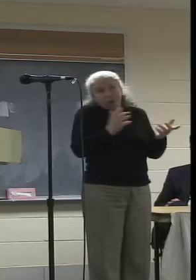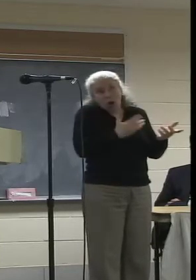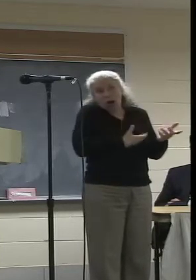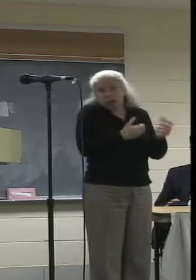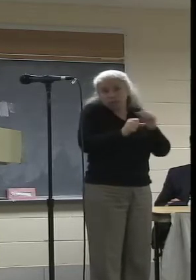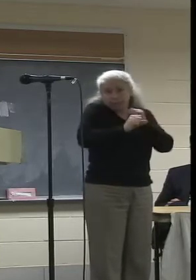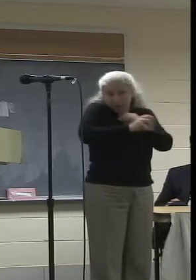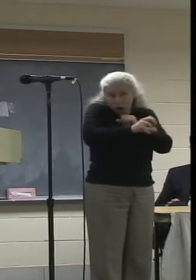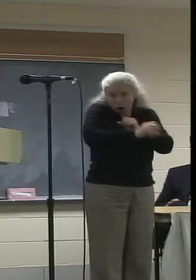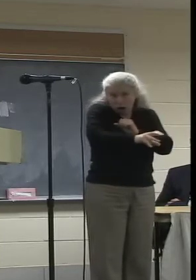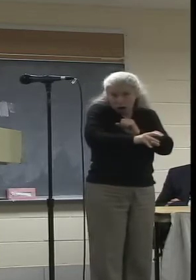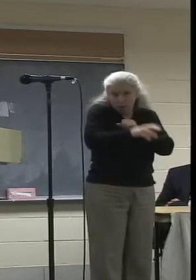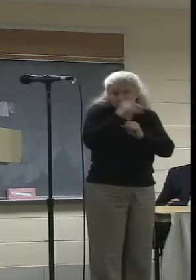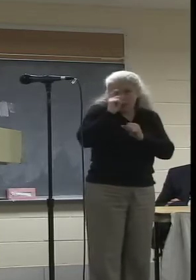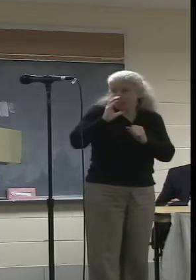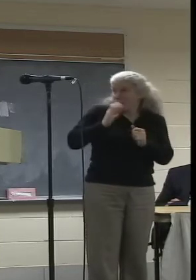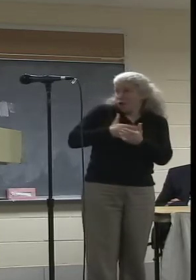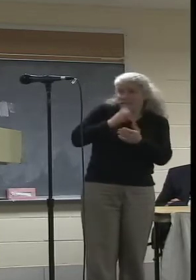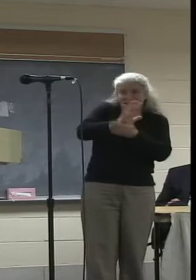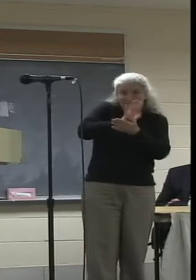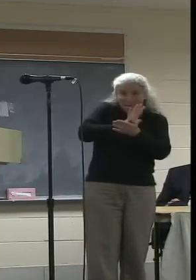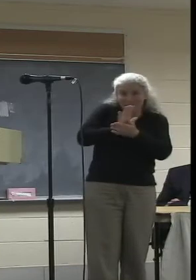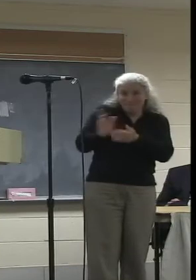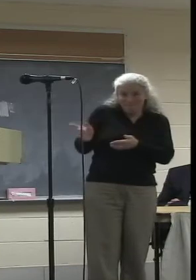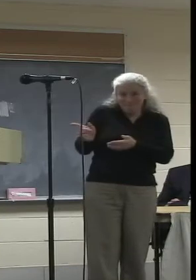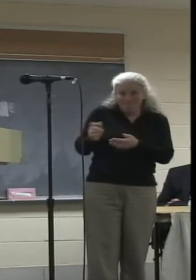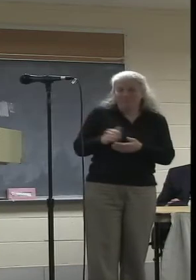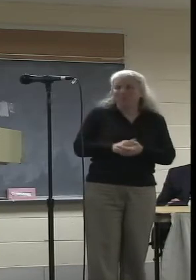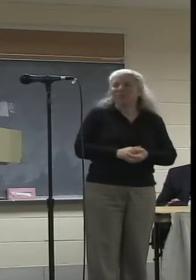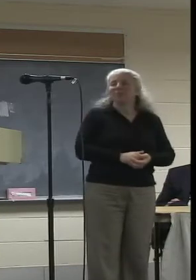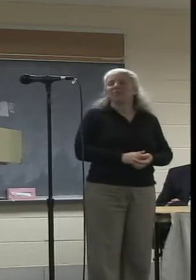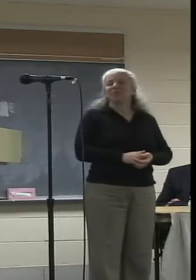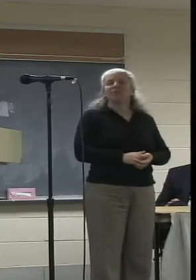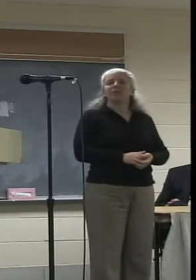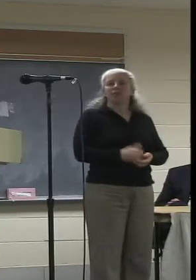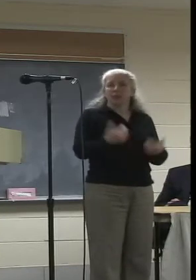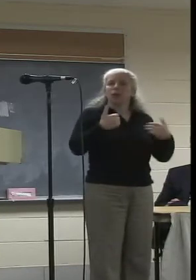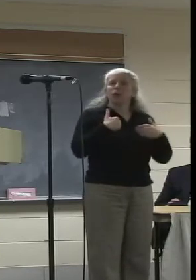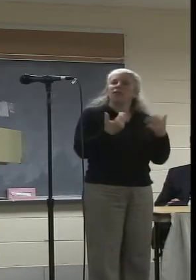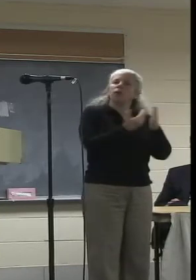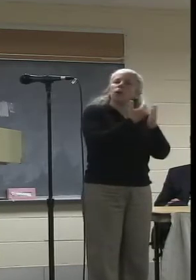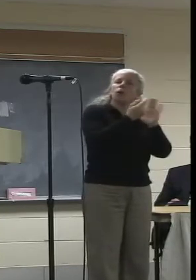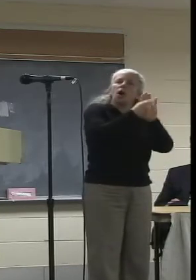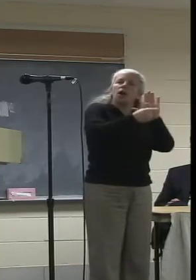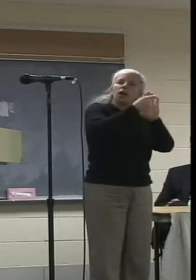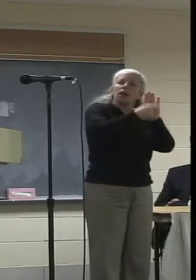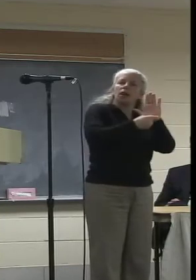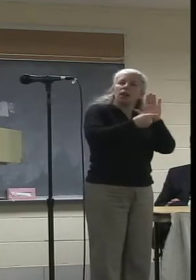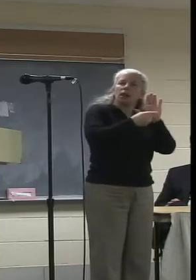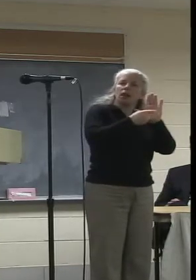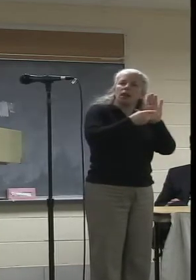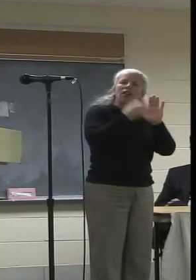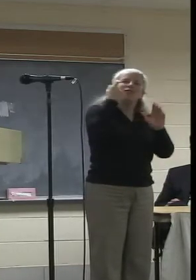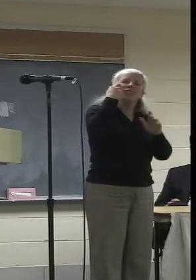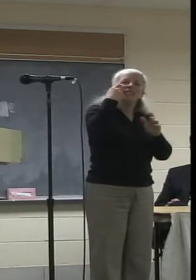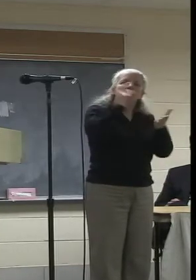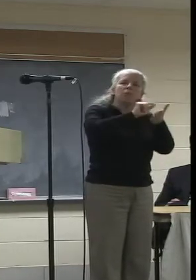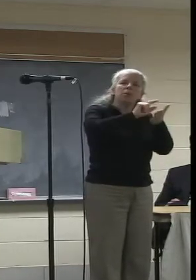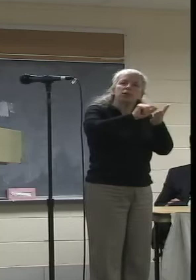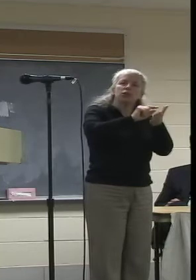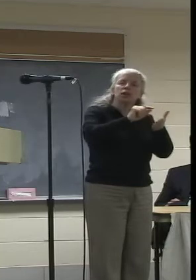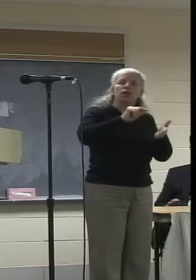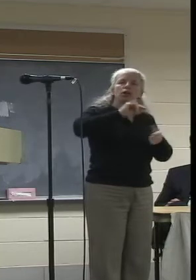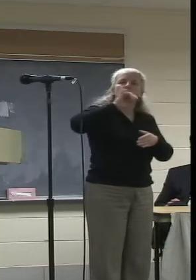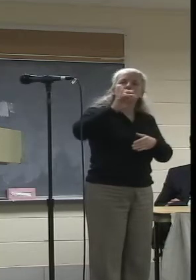because of the documentary, which is right here, we have an article published in the Journal of Forensic